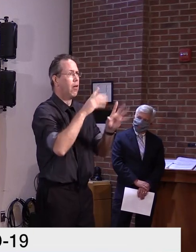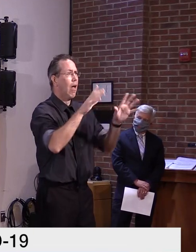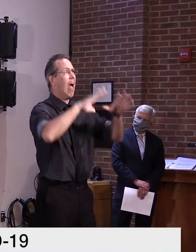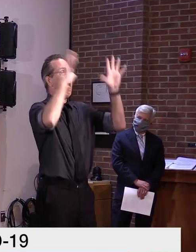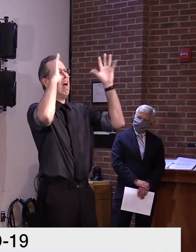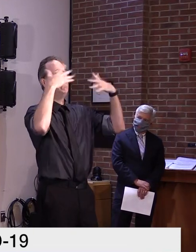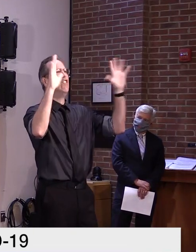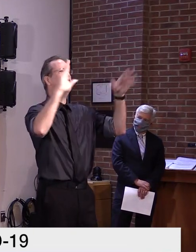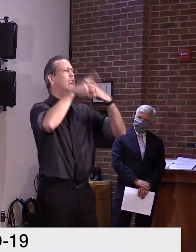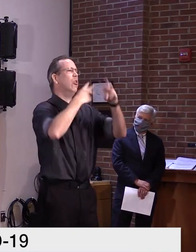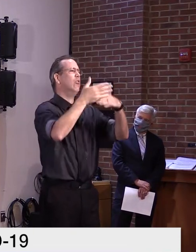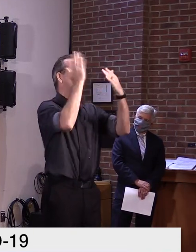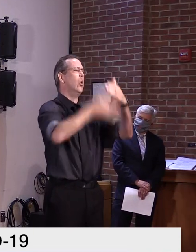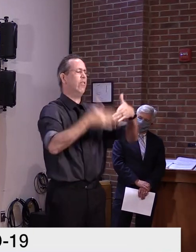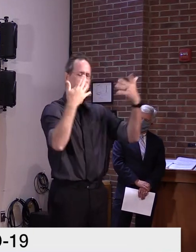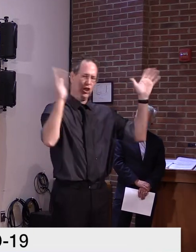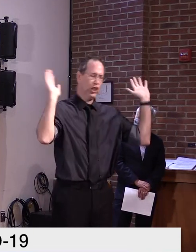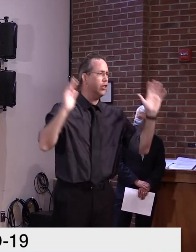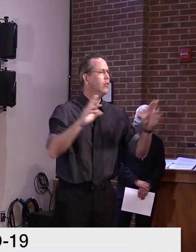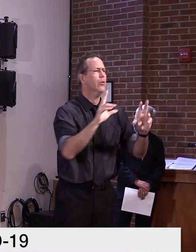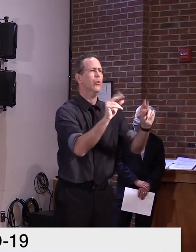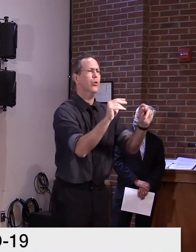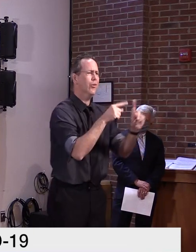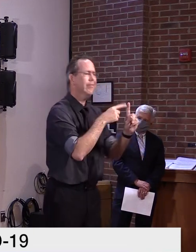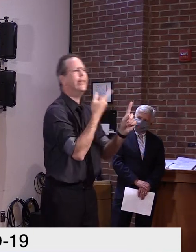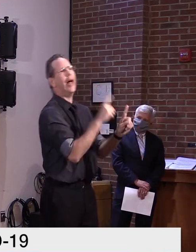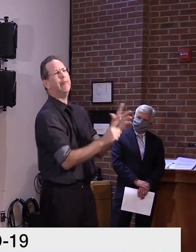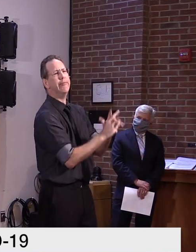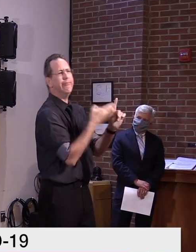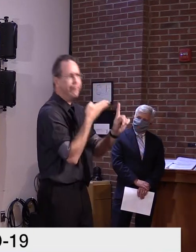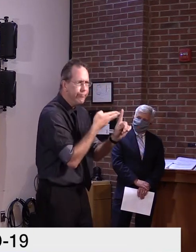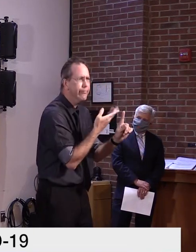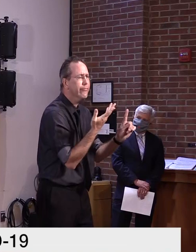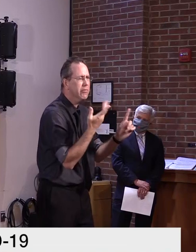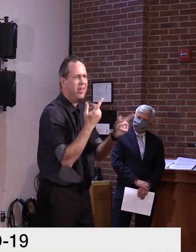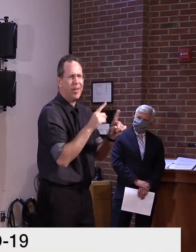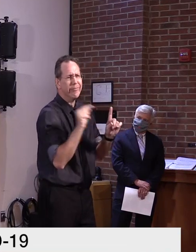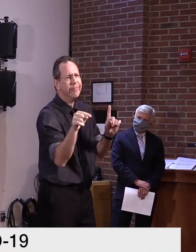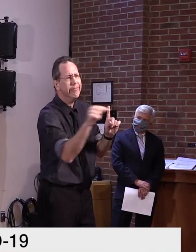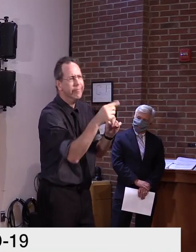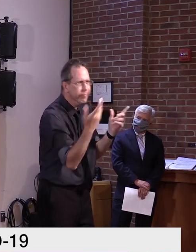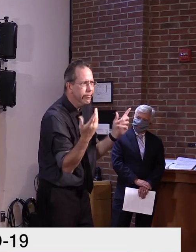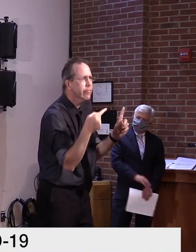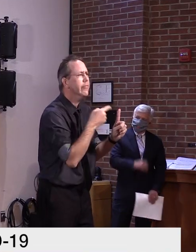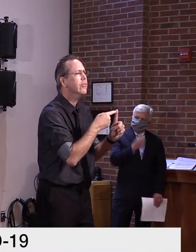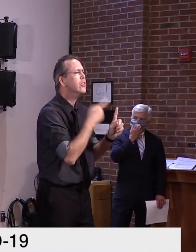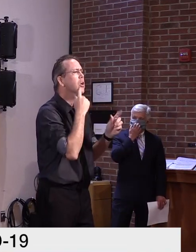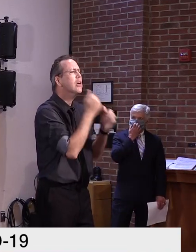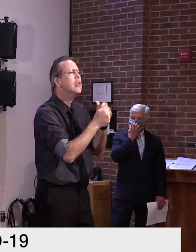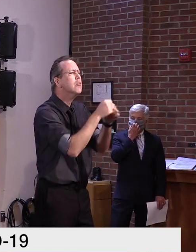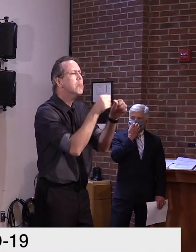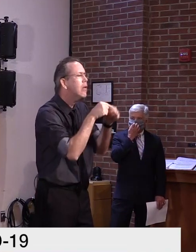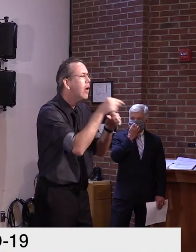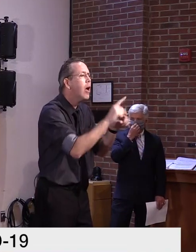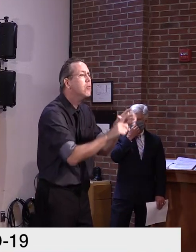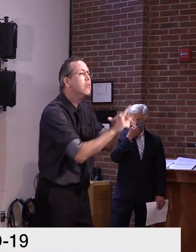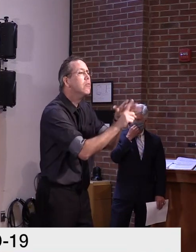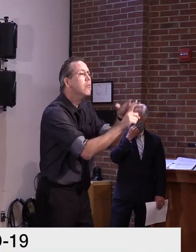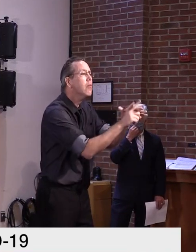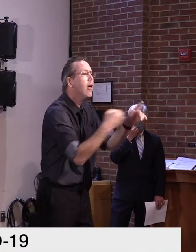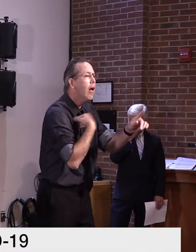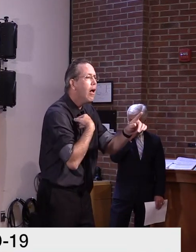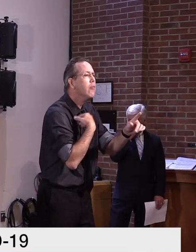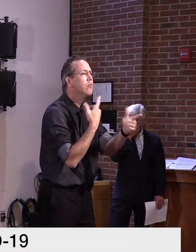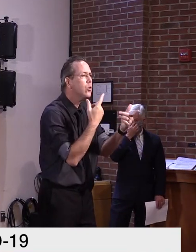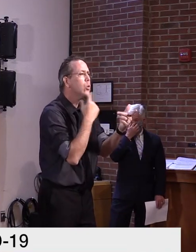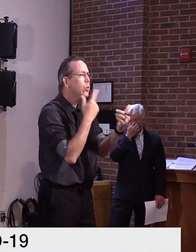everyone in the state that every sector we reopen means more opportunities for more people to be